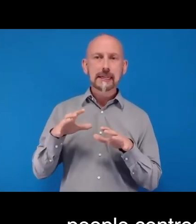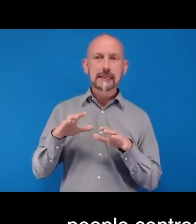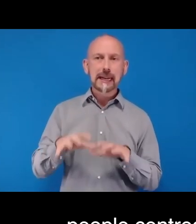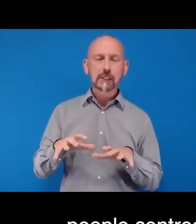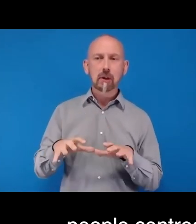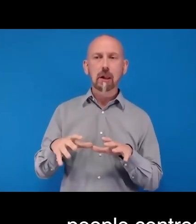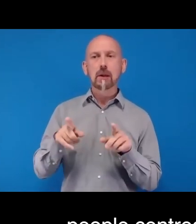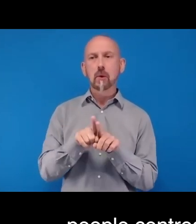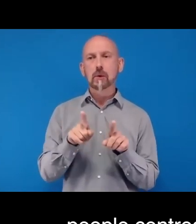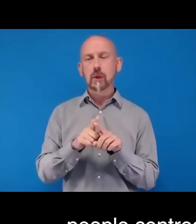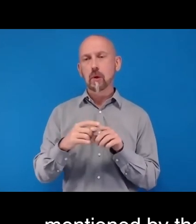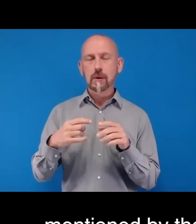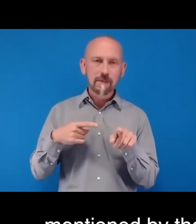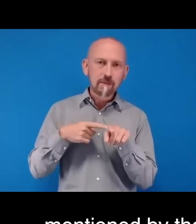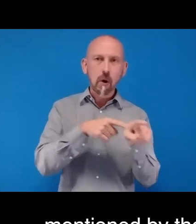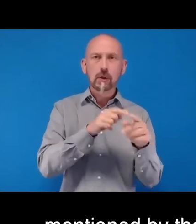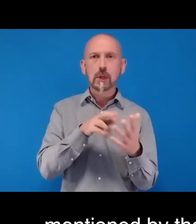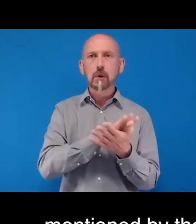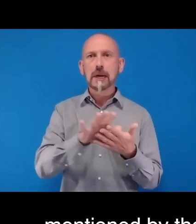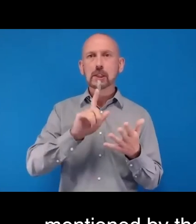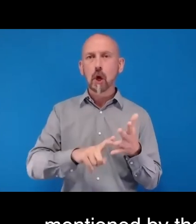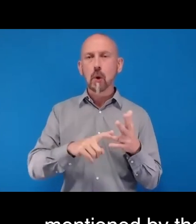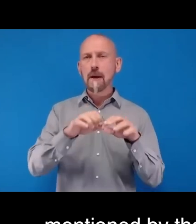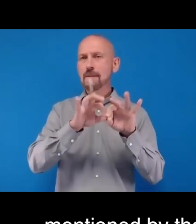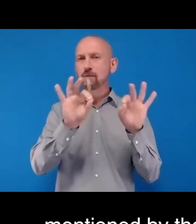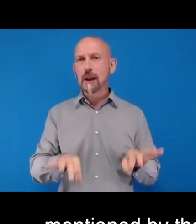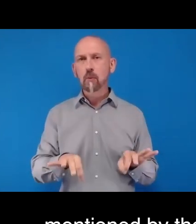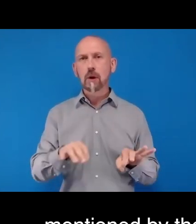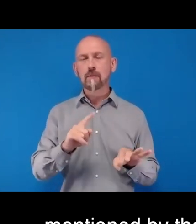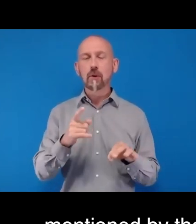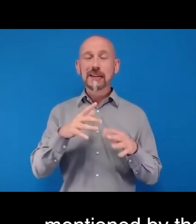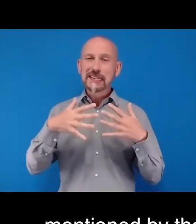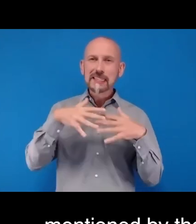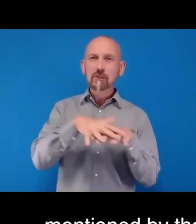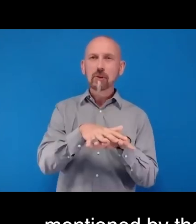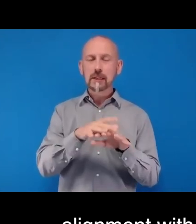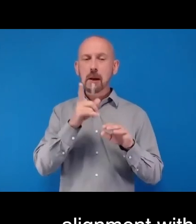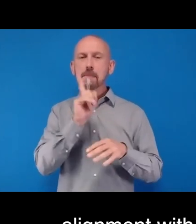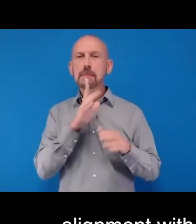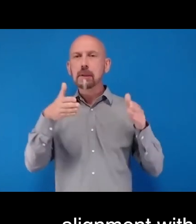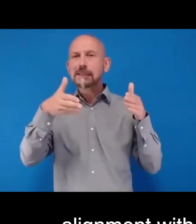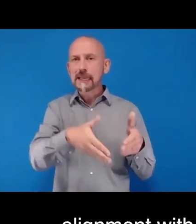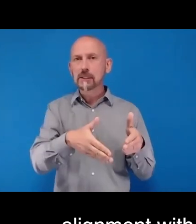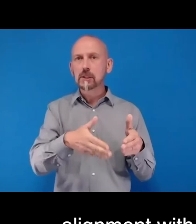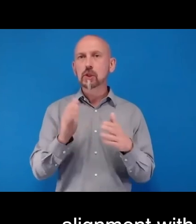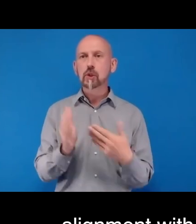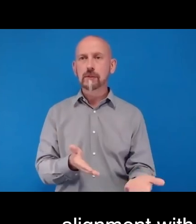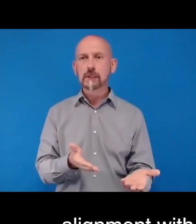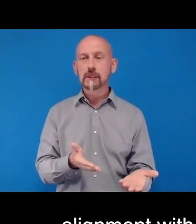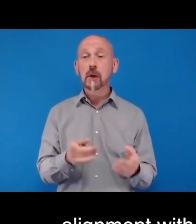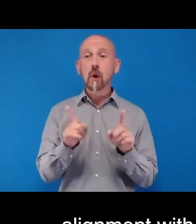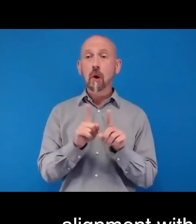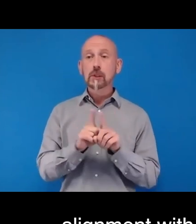WHO's framework on integrated people-centered services, and the priorities of world report on vision.